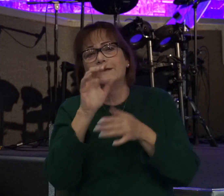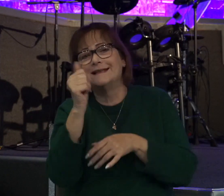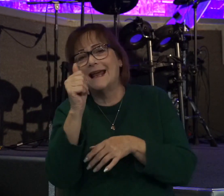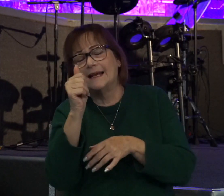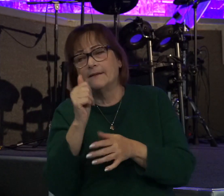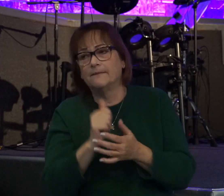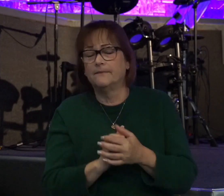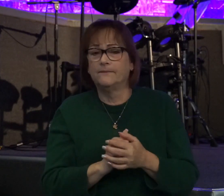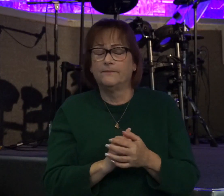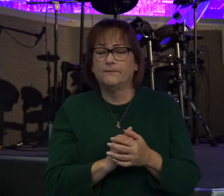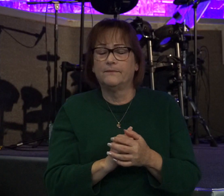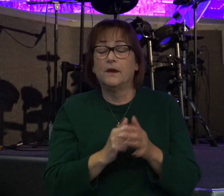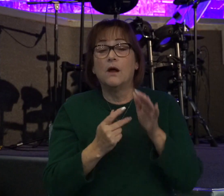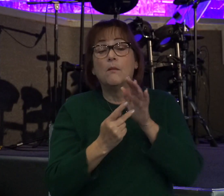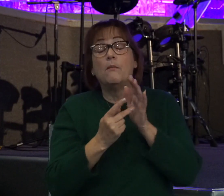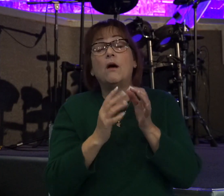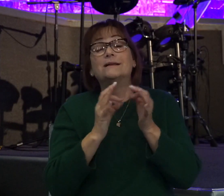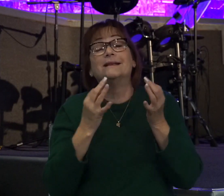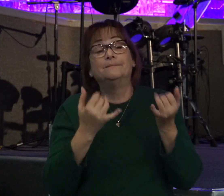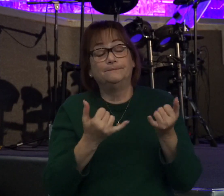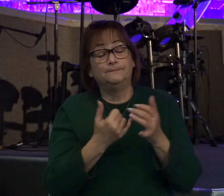And this is what Paul said. He said,